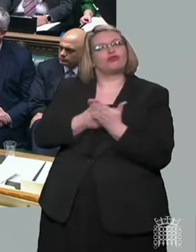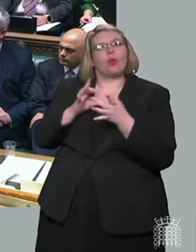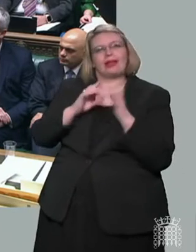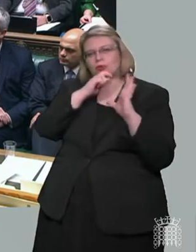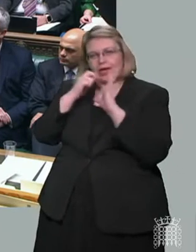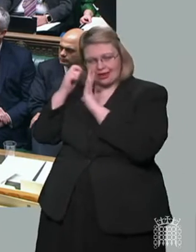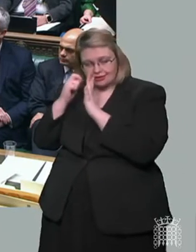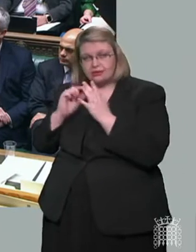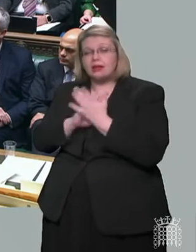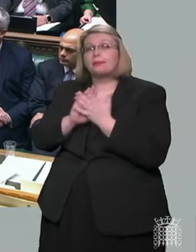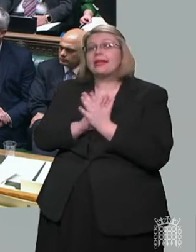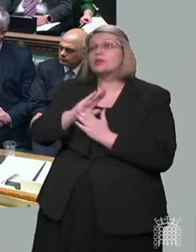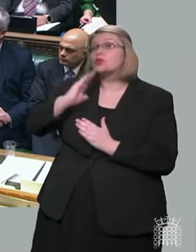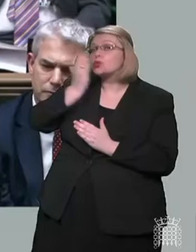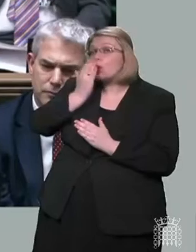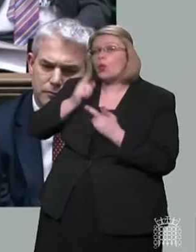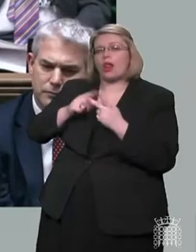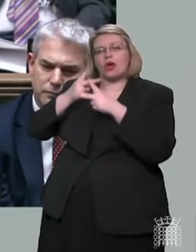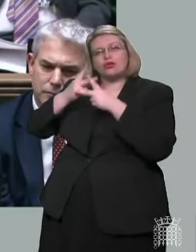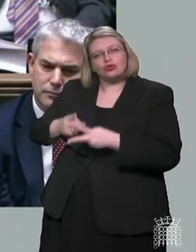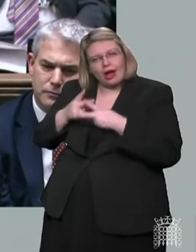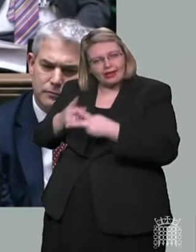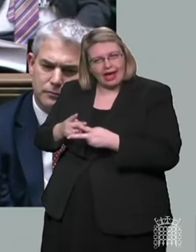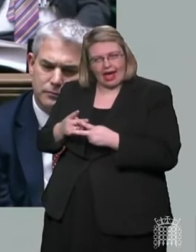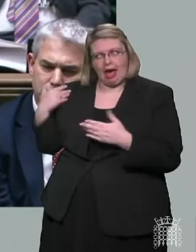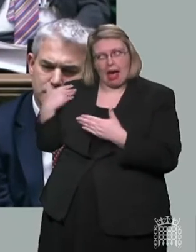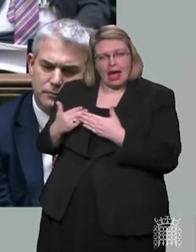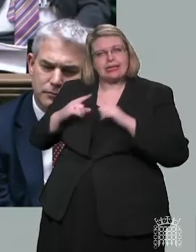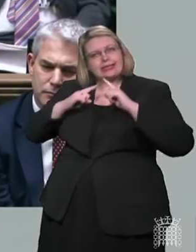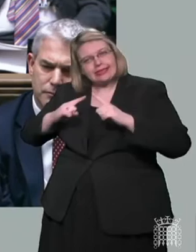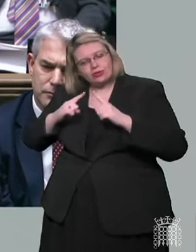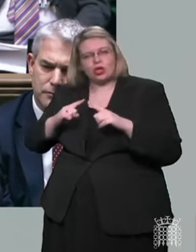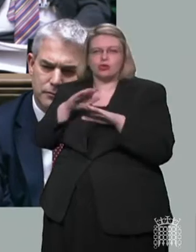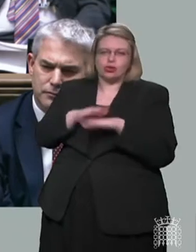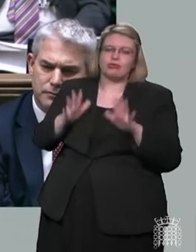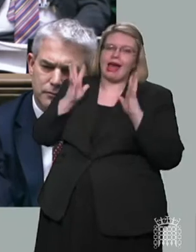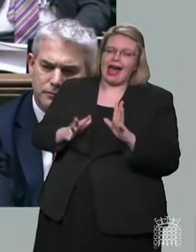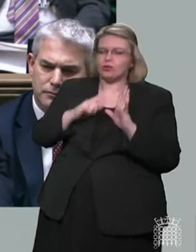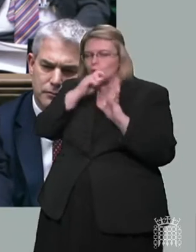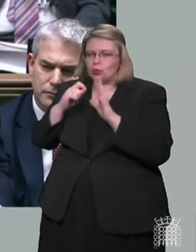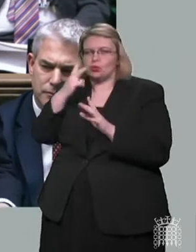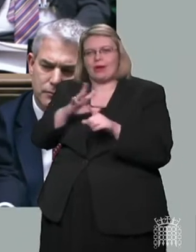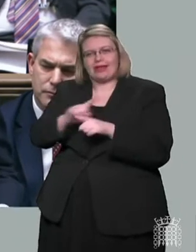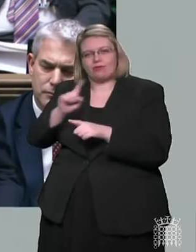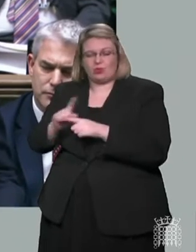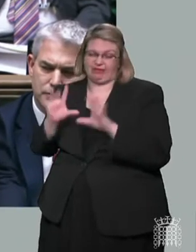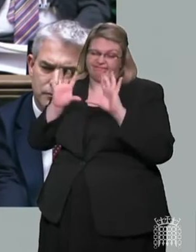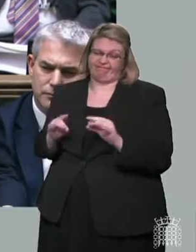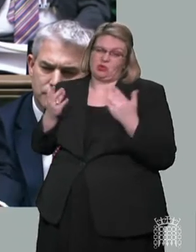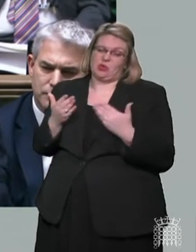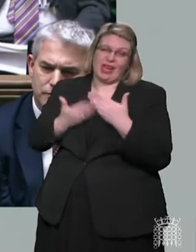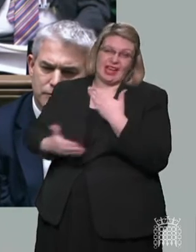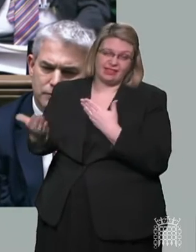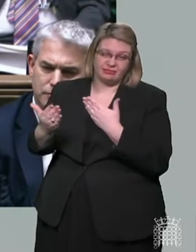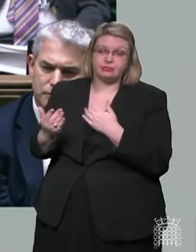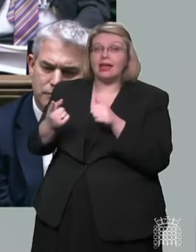students in most education and childcare settings to undertake twice-weekly asymptomatic testing. And from the 1st